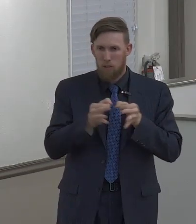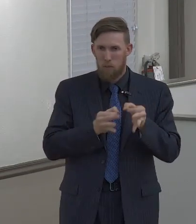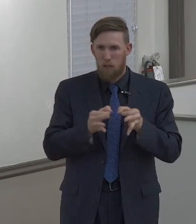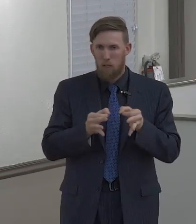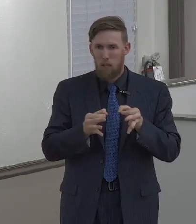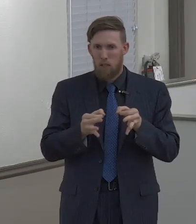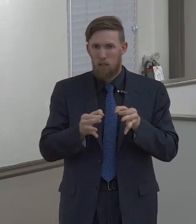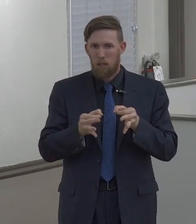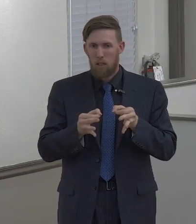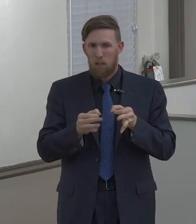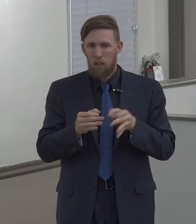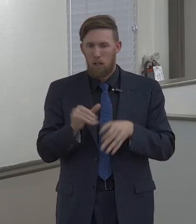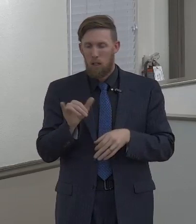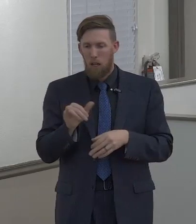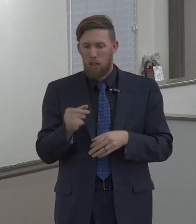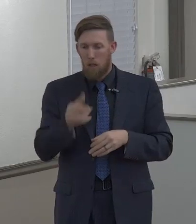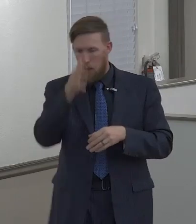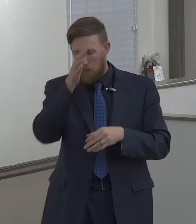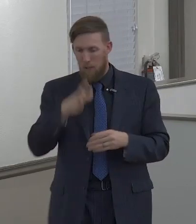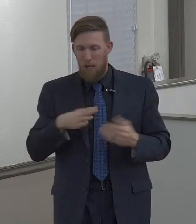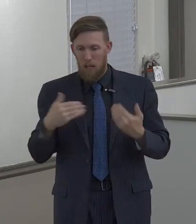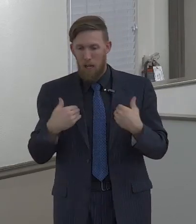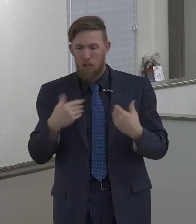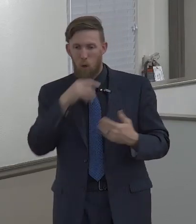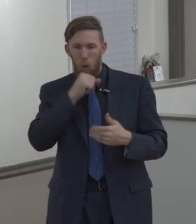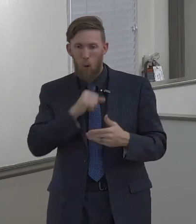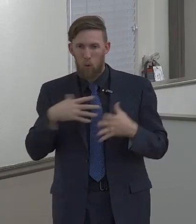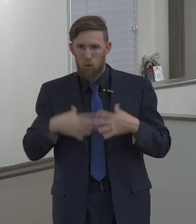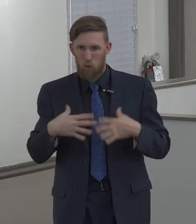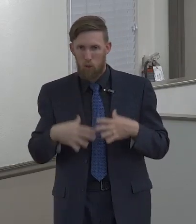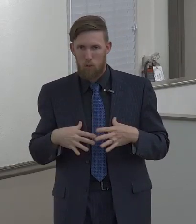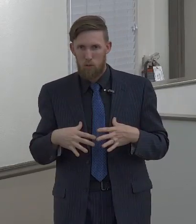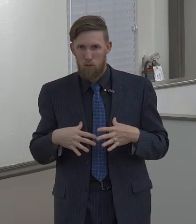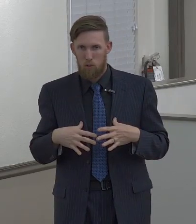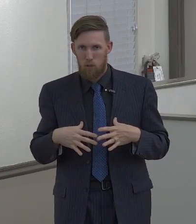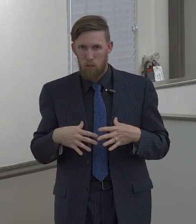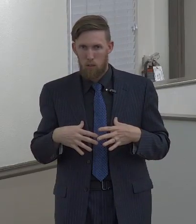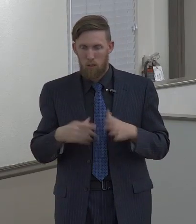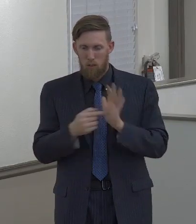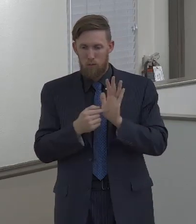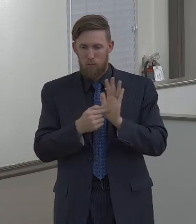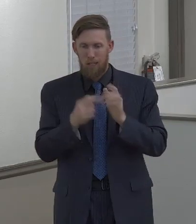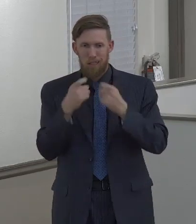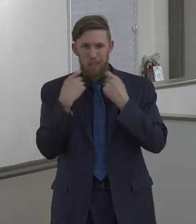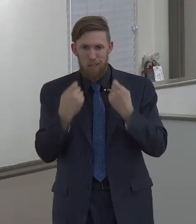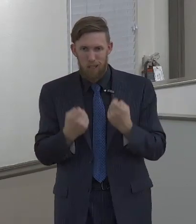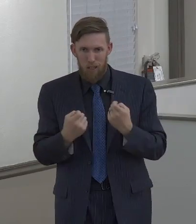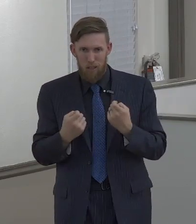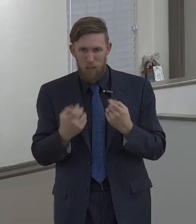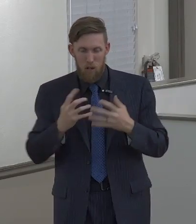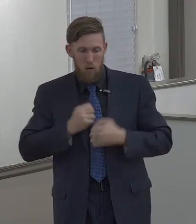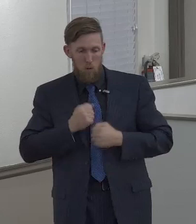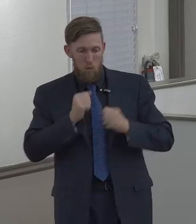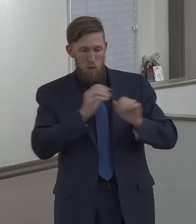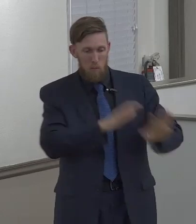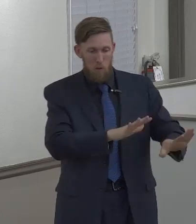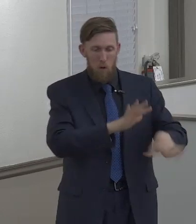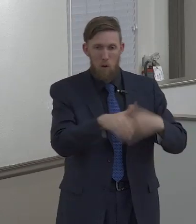holds it all together. Above all, we are to put on love.